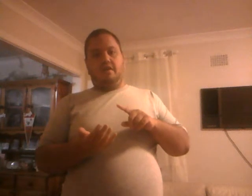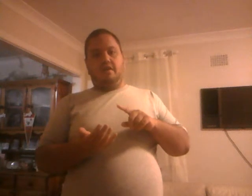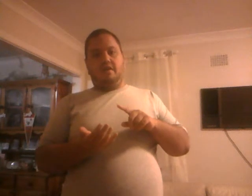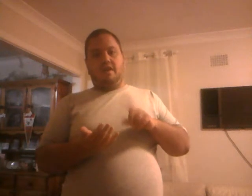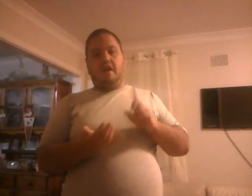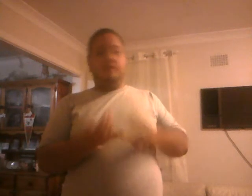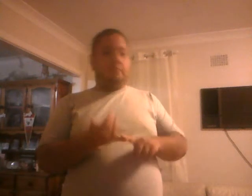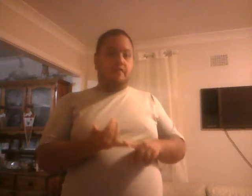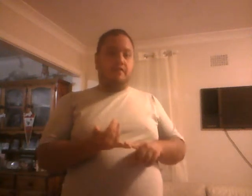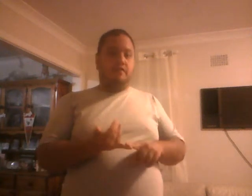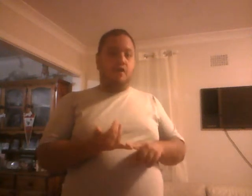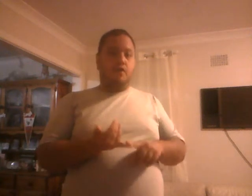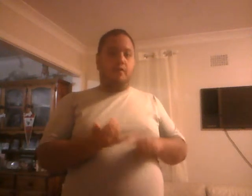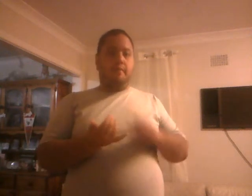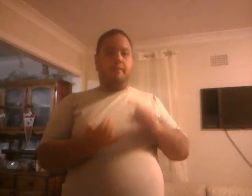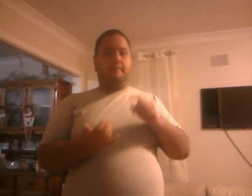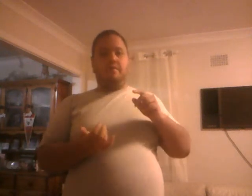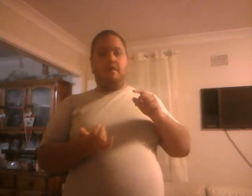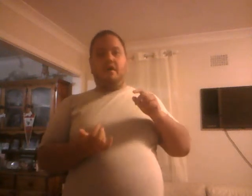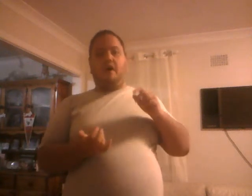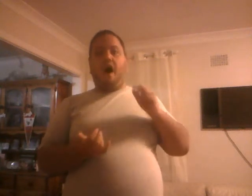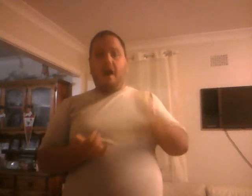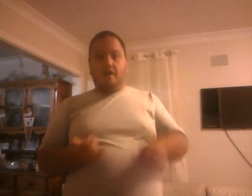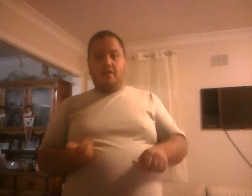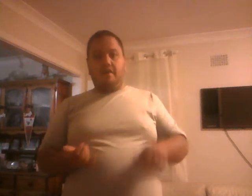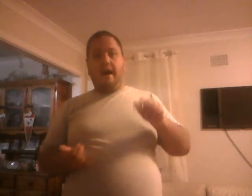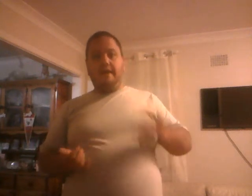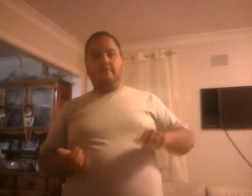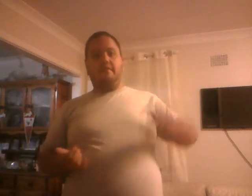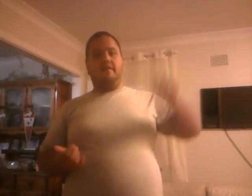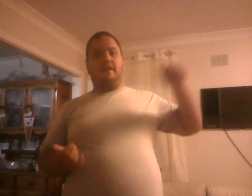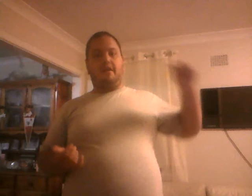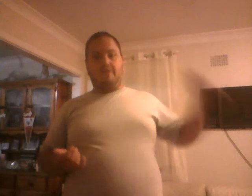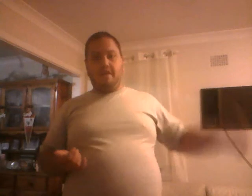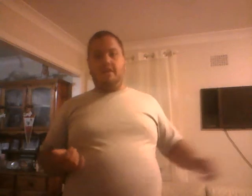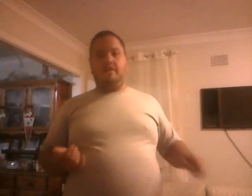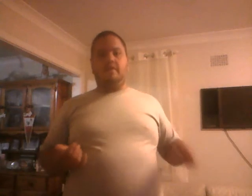New Other parts of Europe. Ireland. Iceland. Greenland.